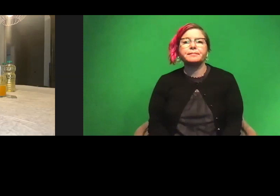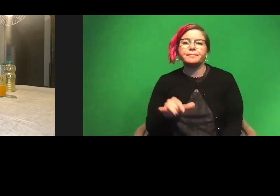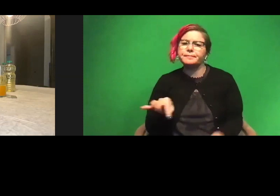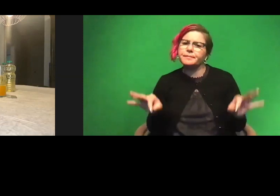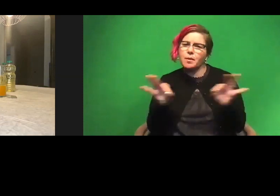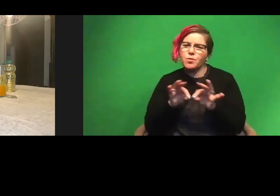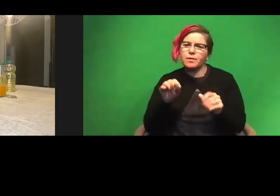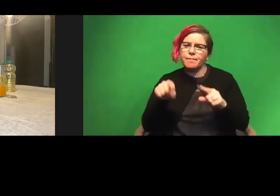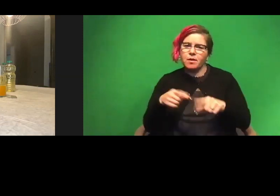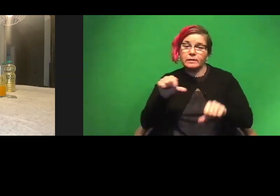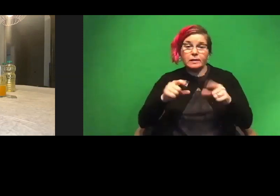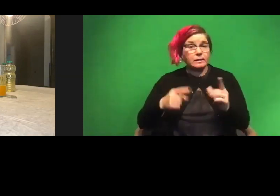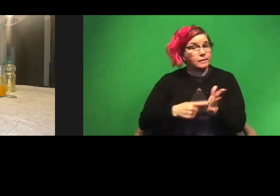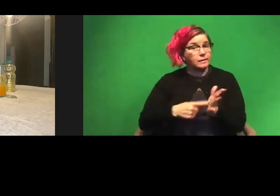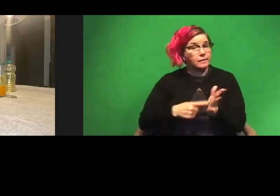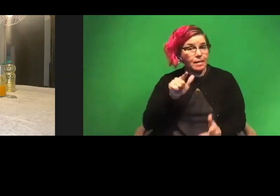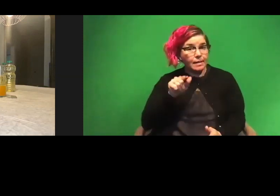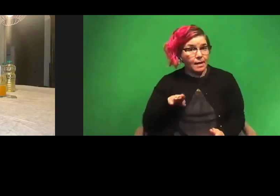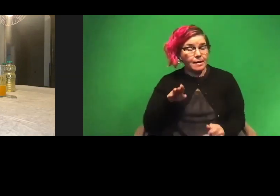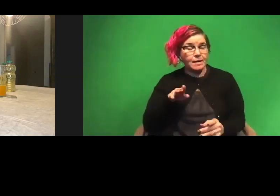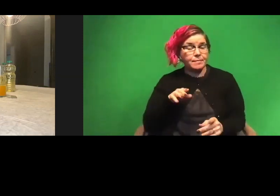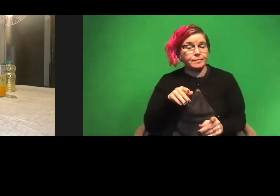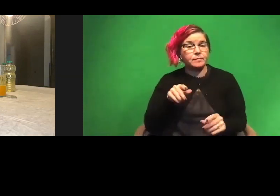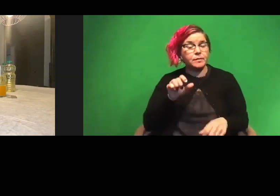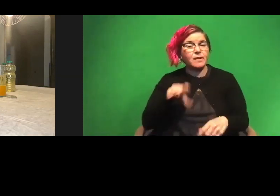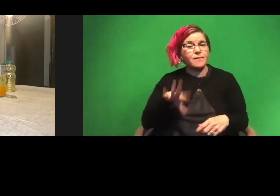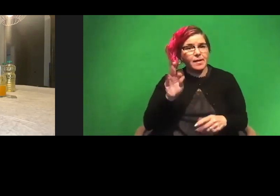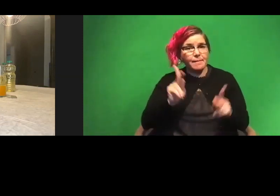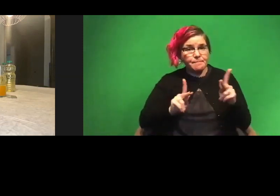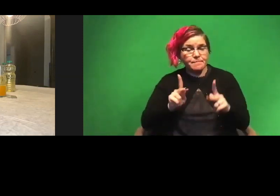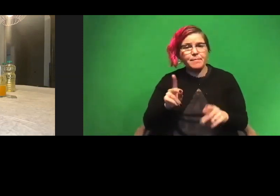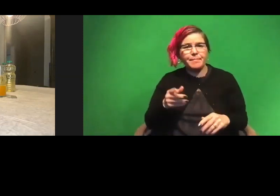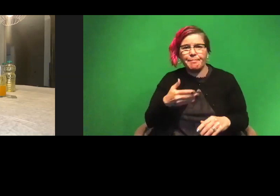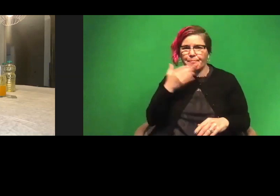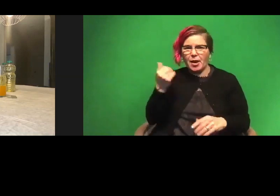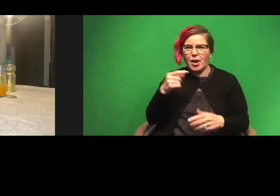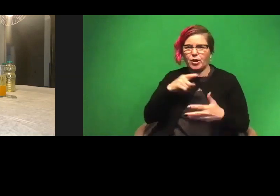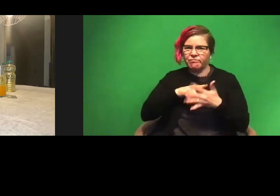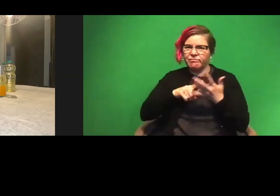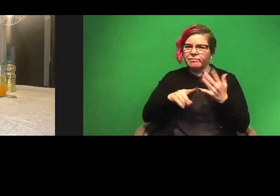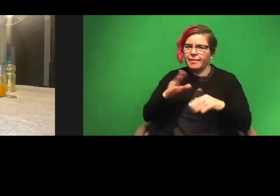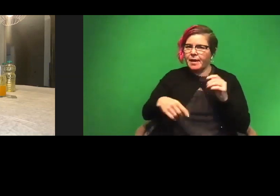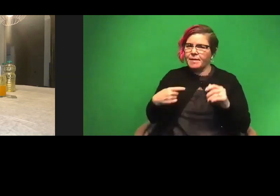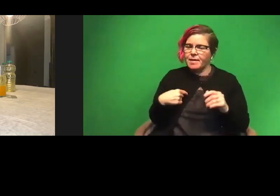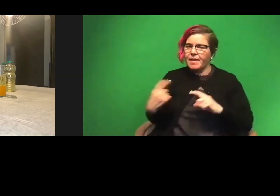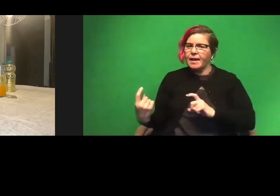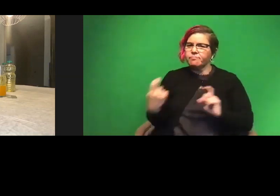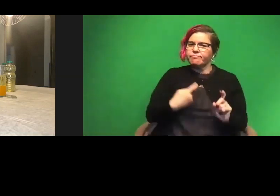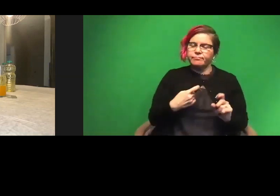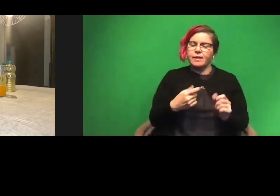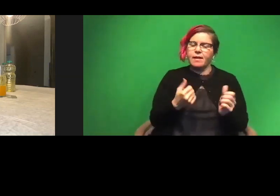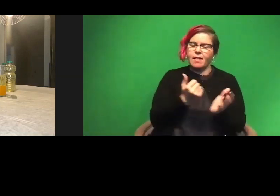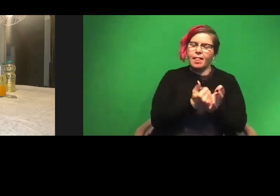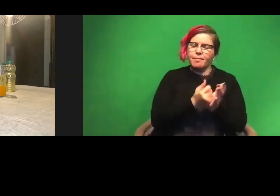science is sometimes in the laboratory you can find people that are better at things than you are to contribute in those aspects of the